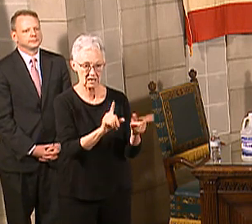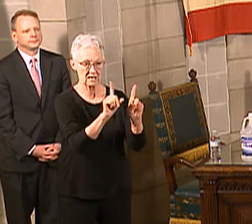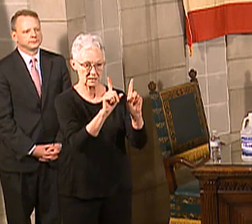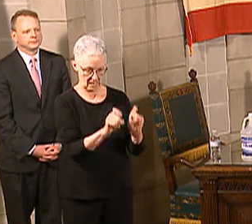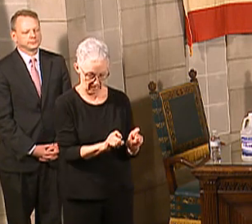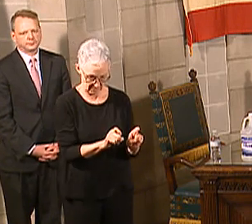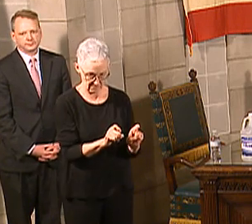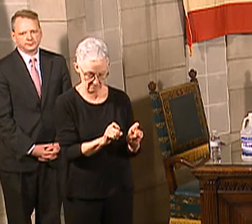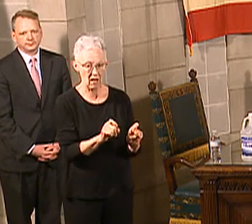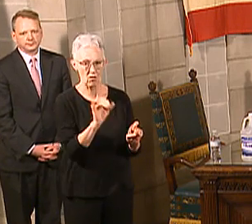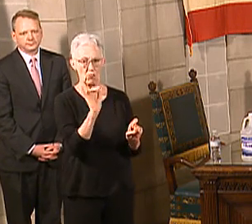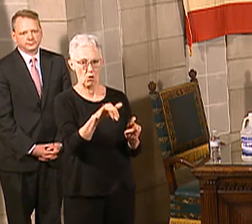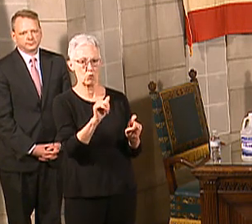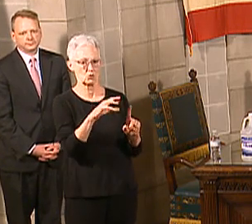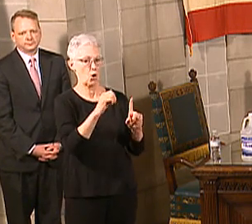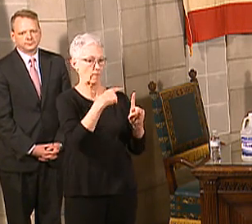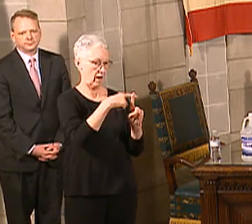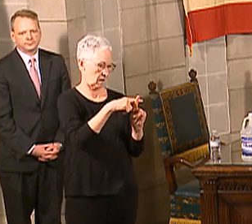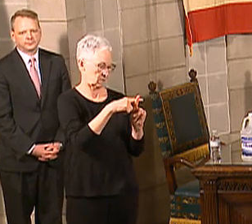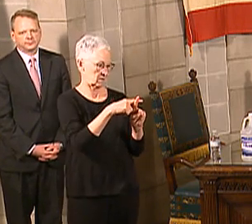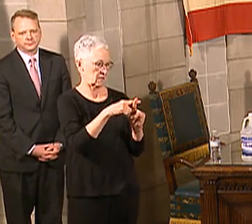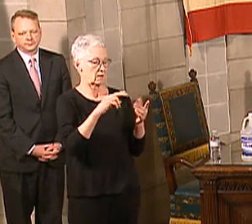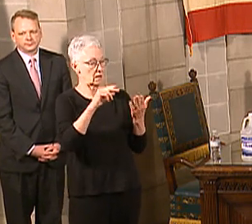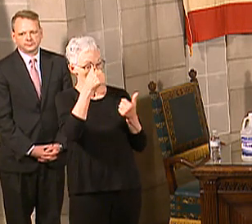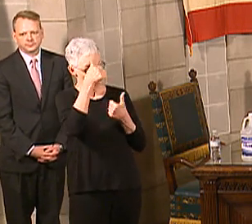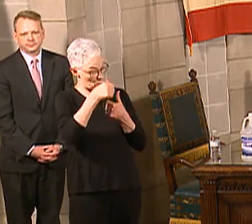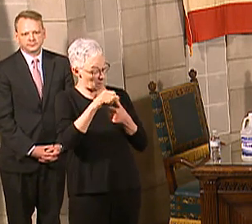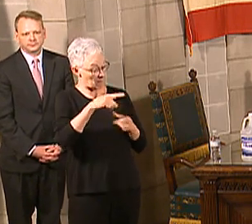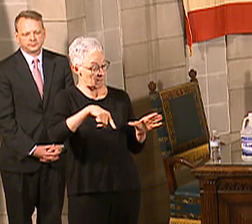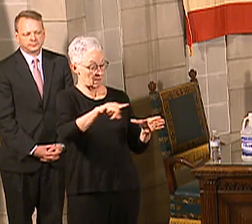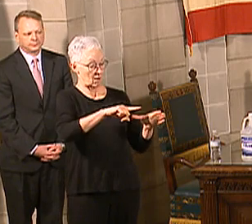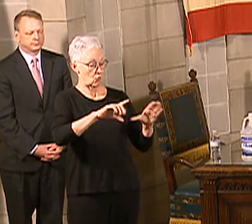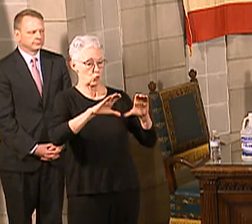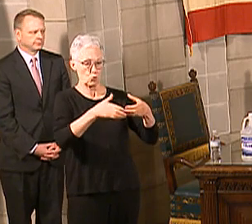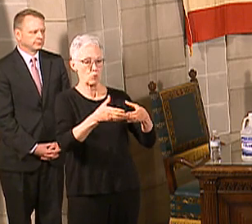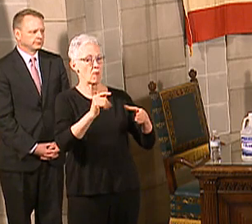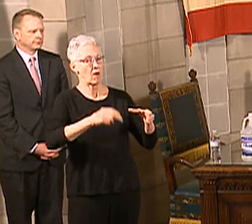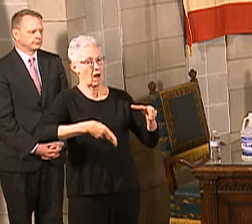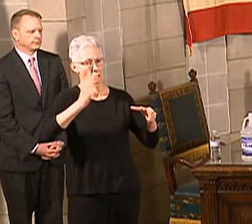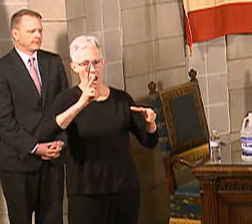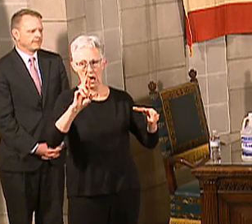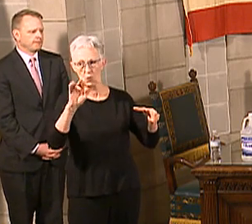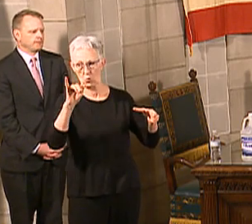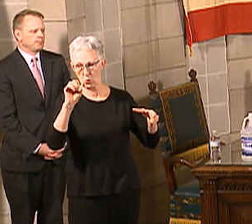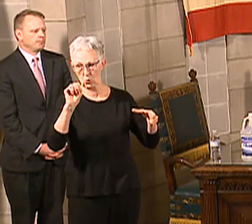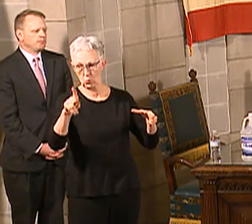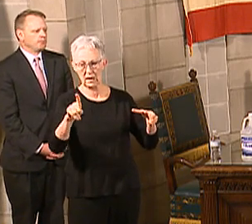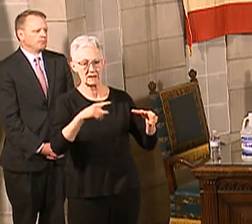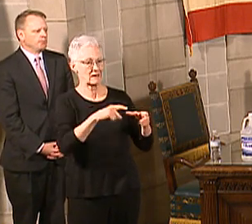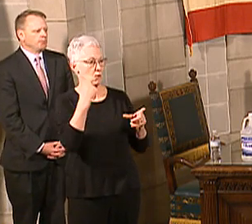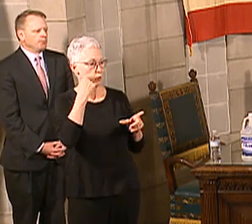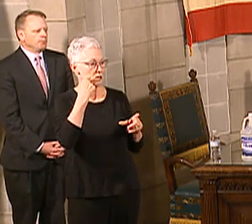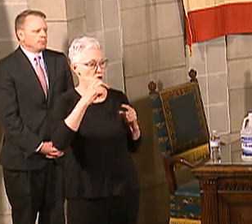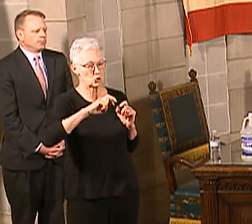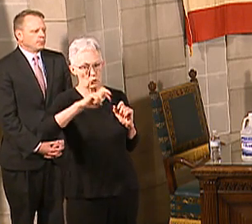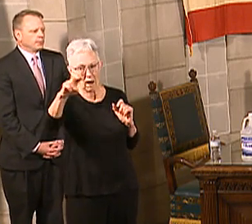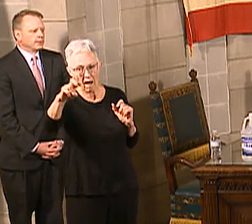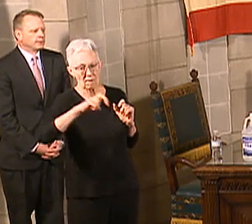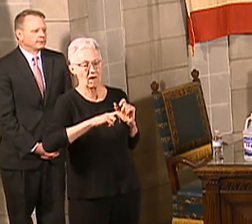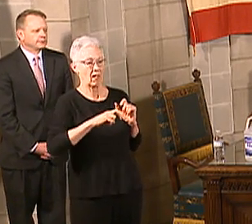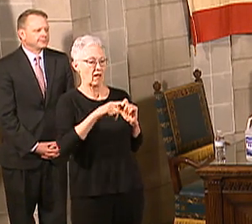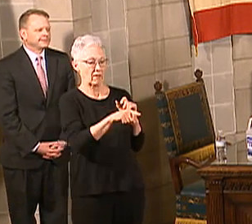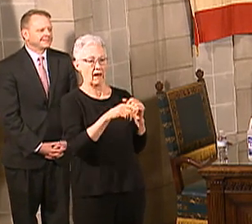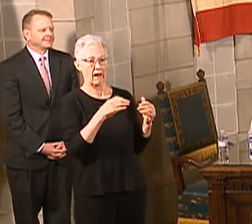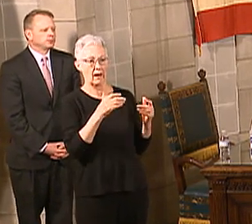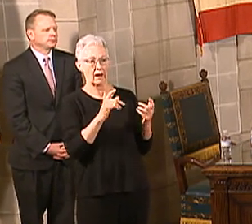These are people who have either been traveling or they've been associated with somebody who we know to have the coronavirus, or they presented